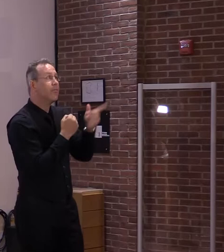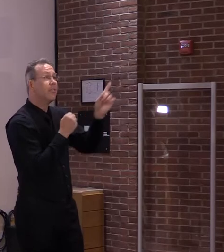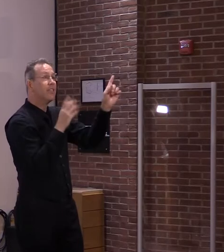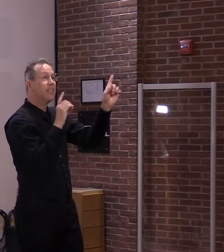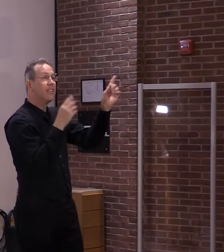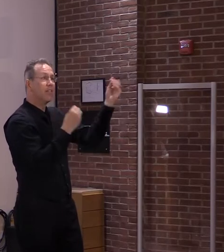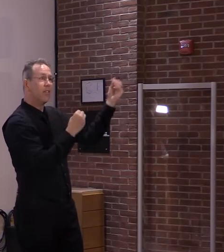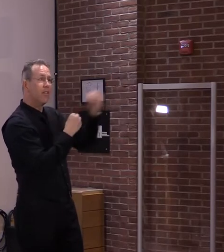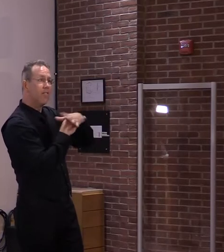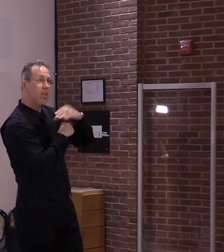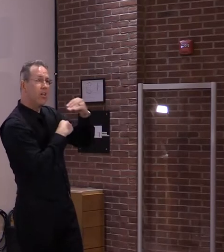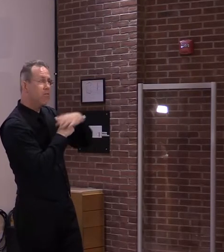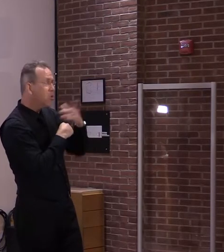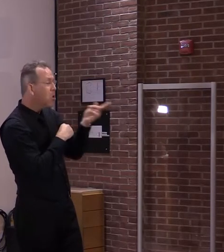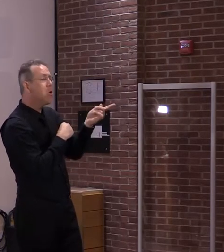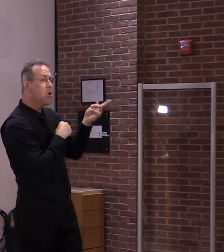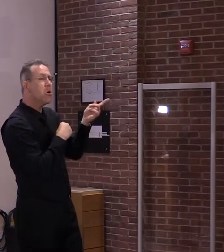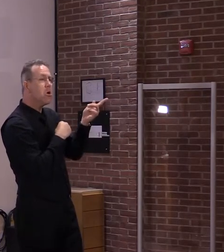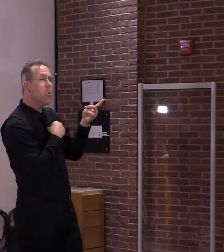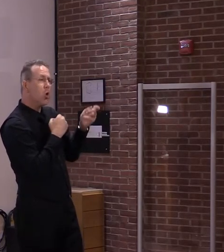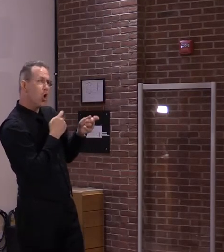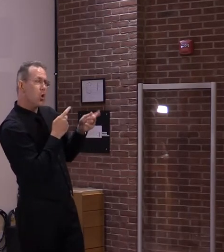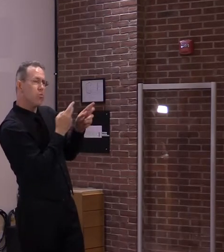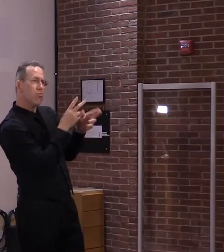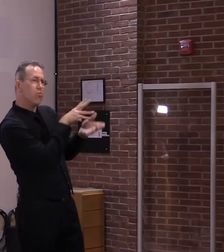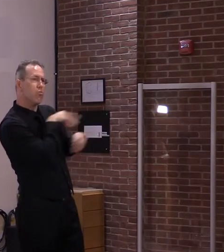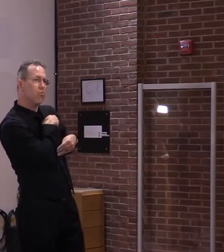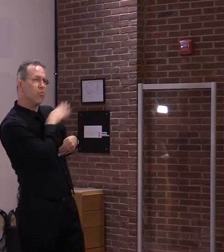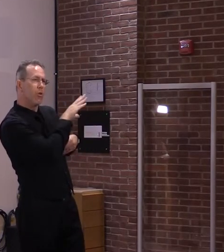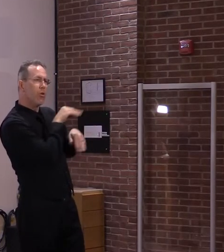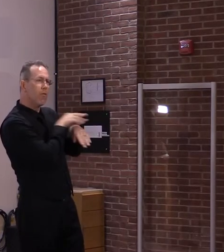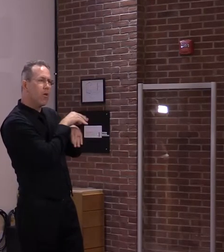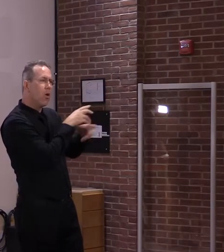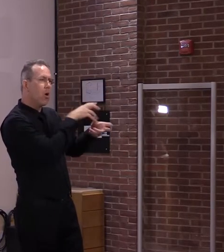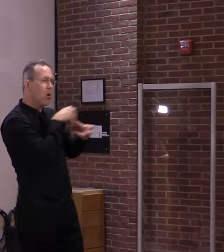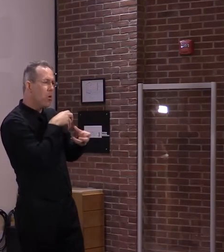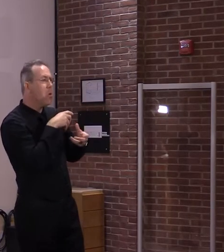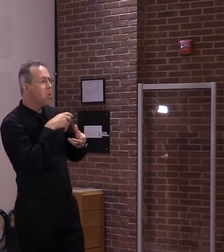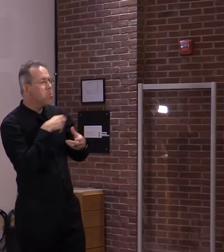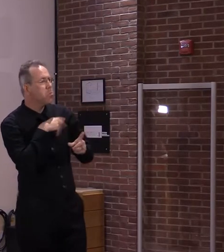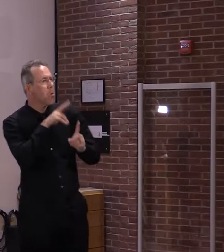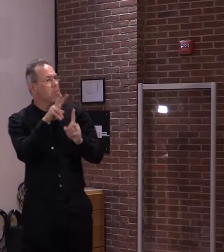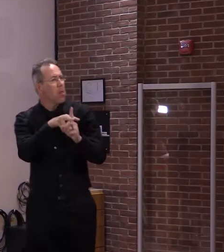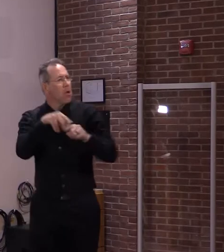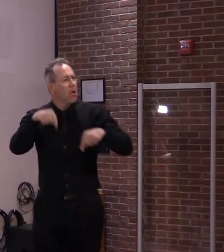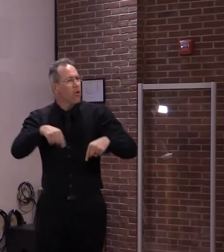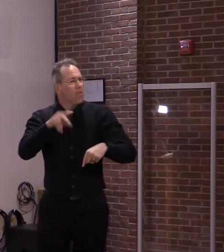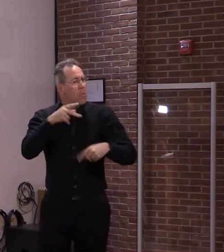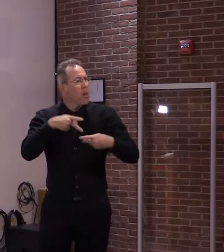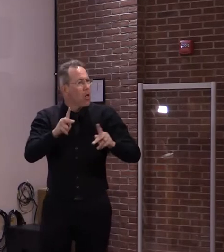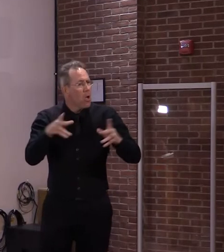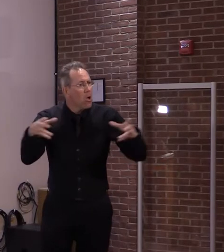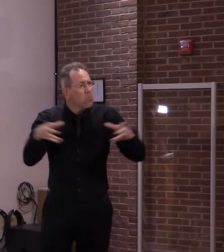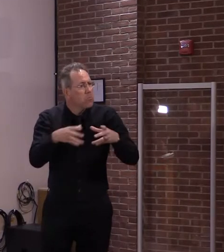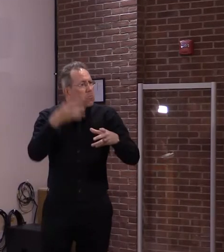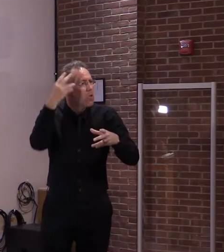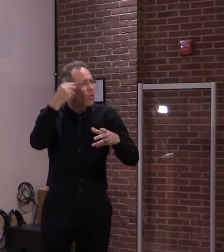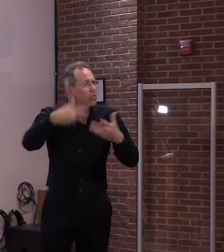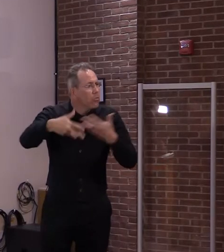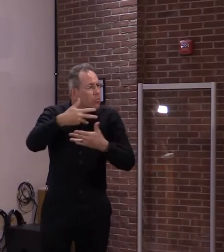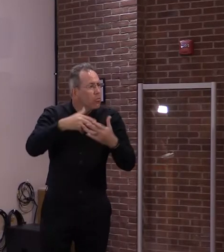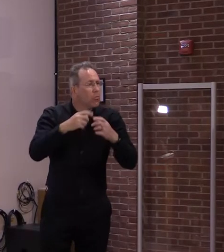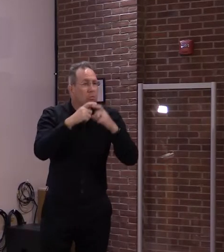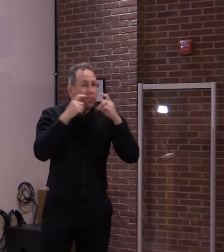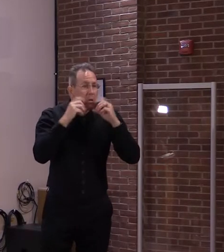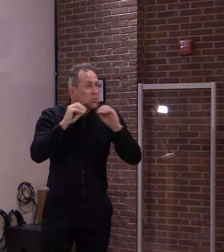not expect you're going to transmit virus. There's some very new reviews out on this in the